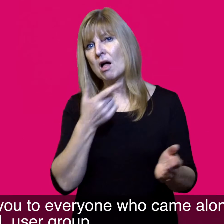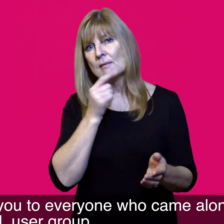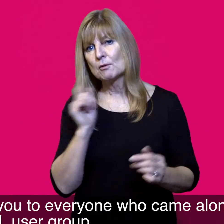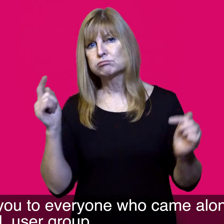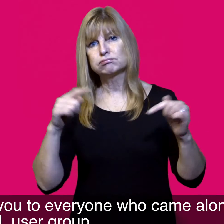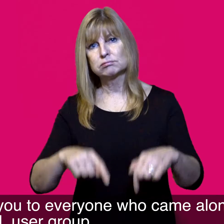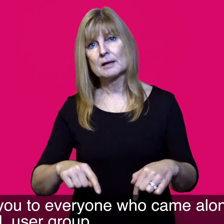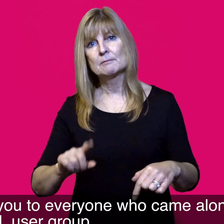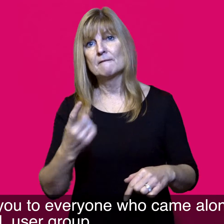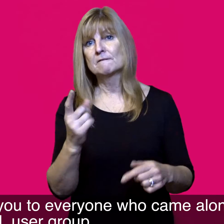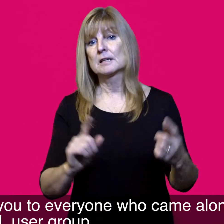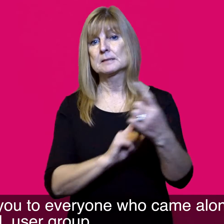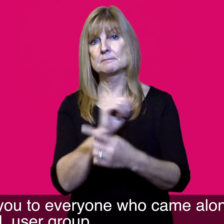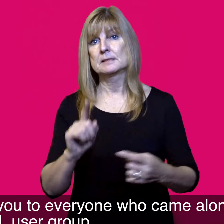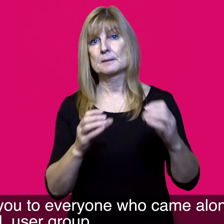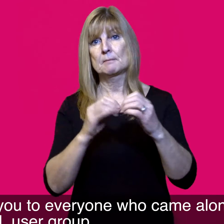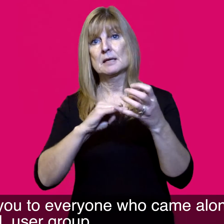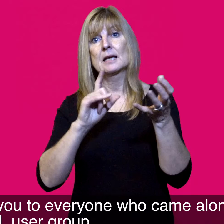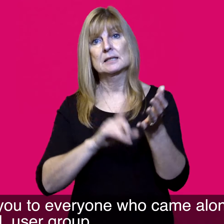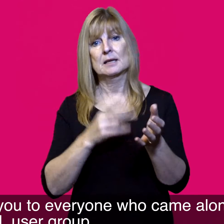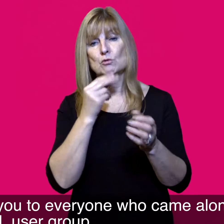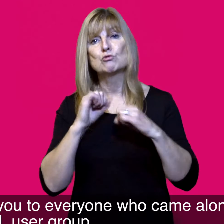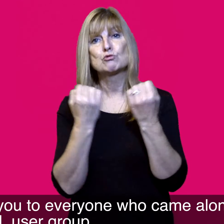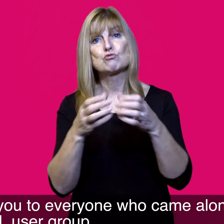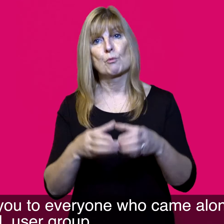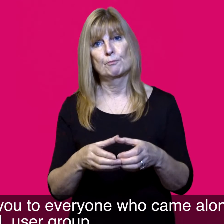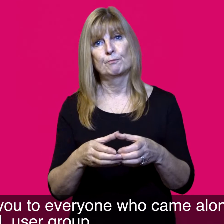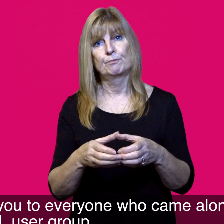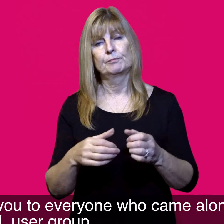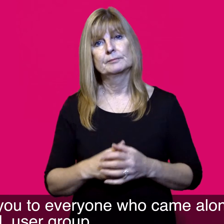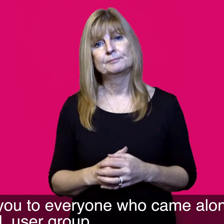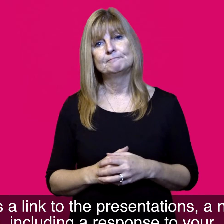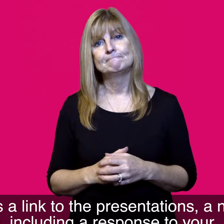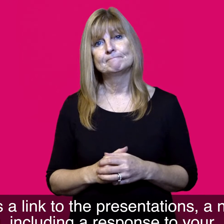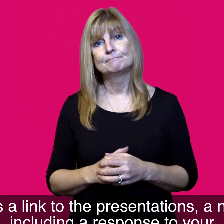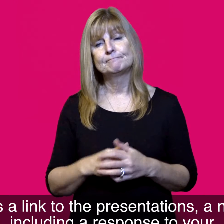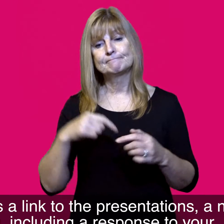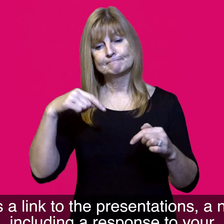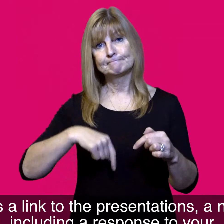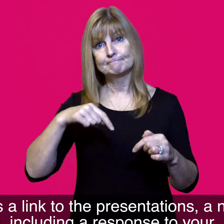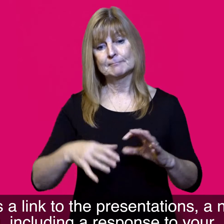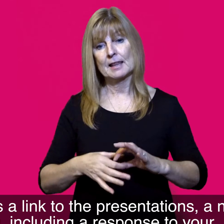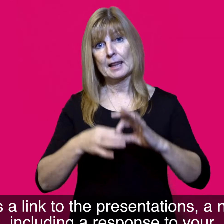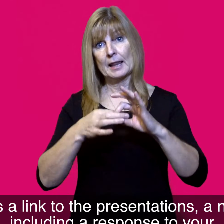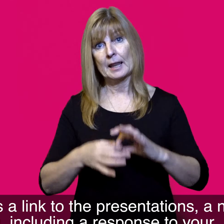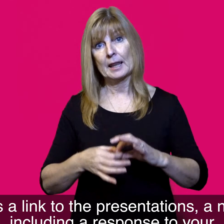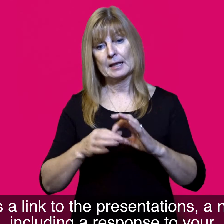along to our first bsl user group below is a link to the presentations